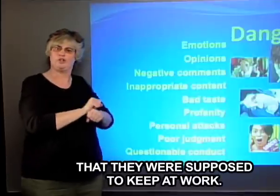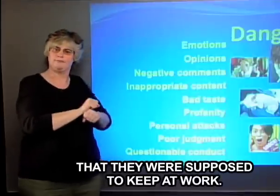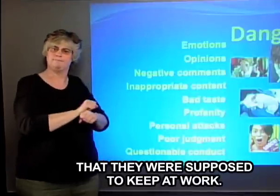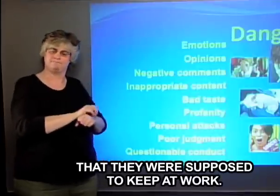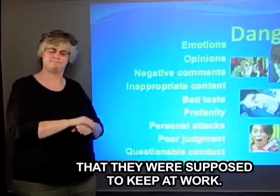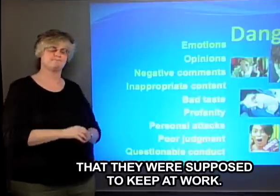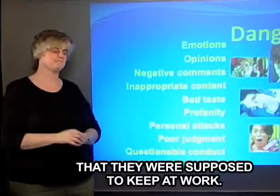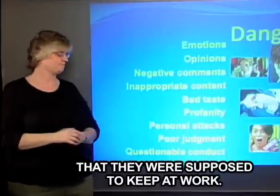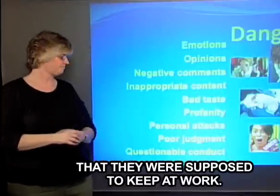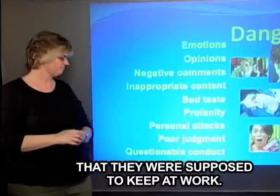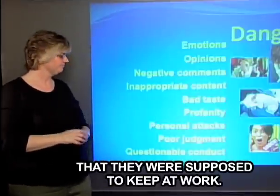to keep at work.